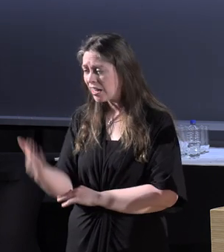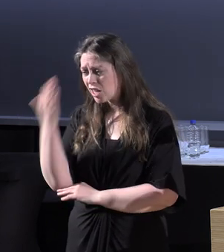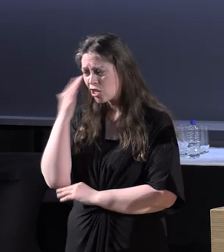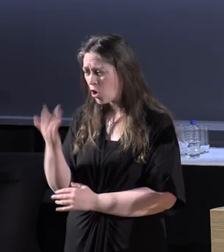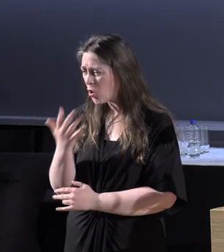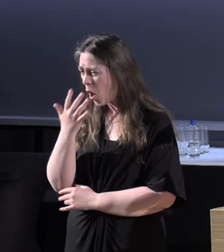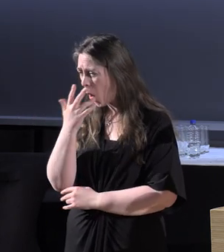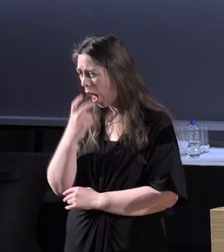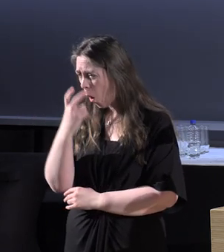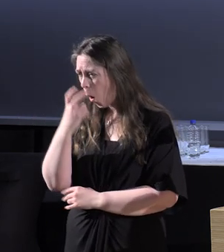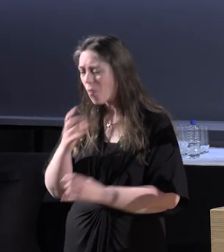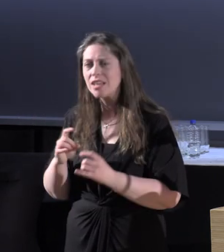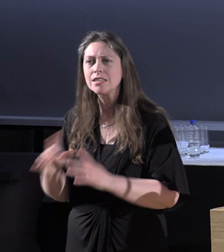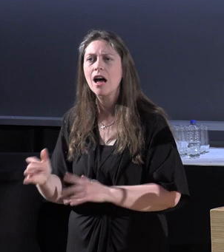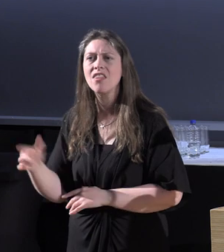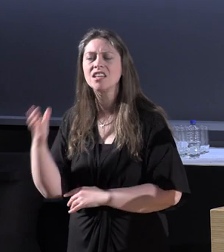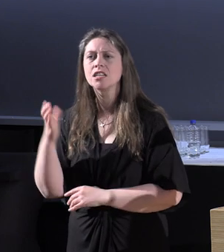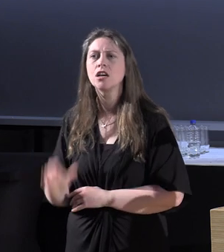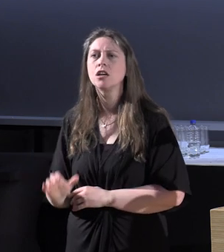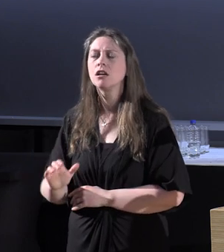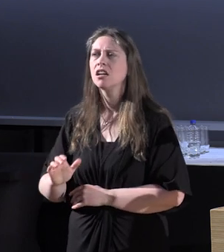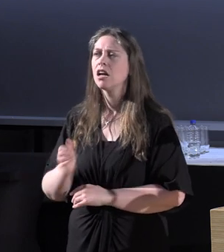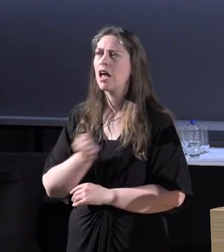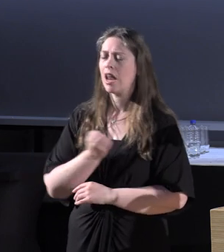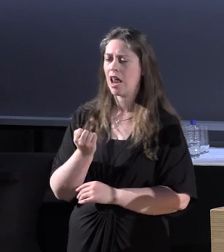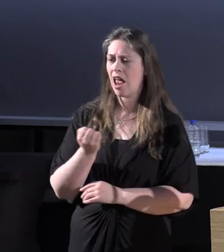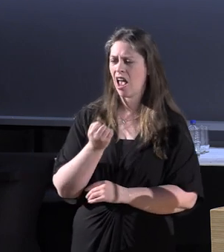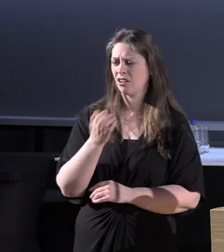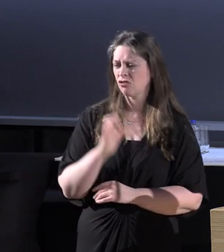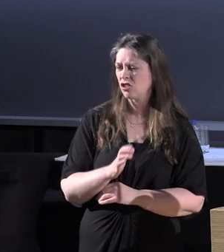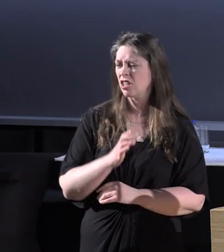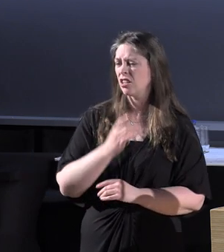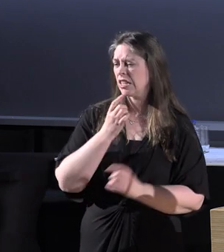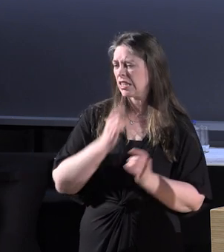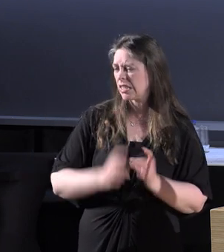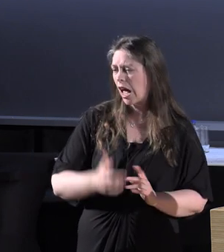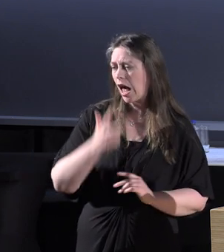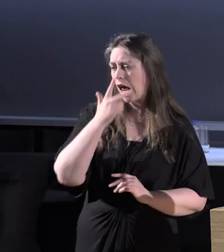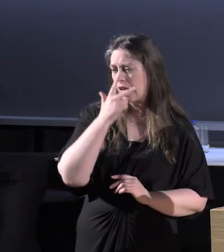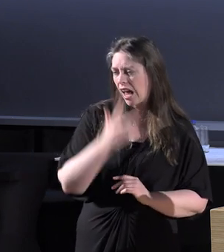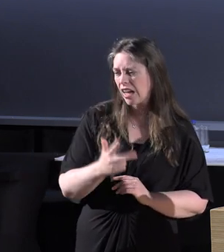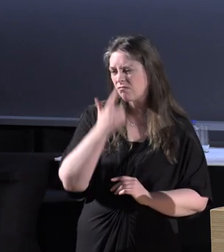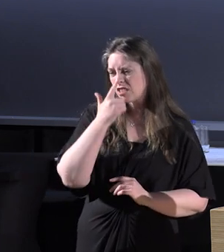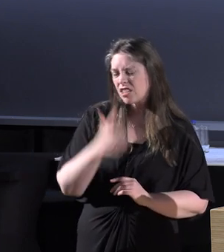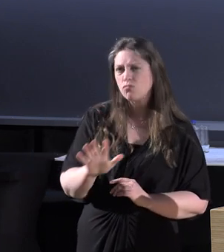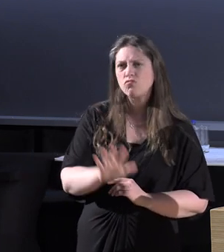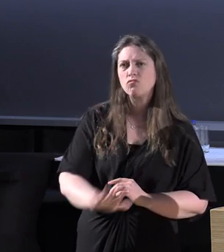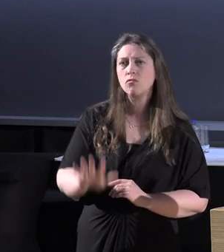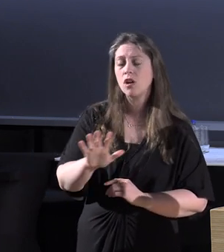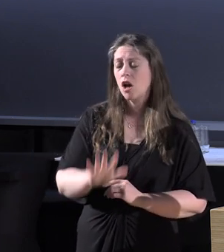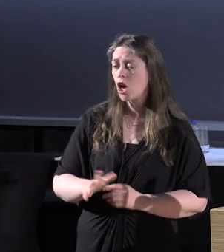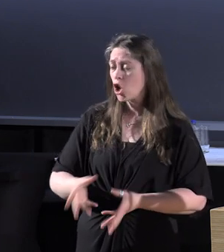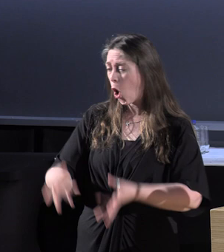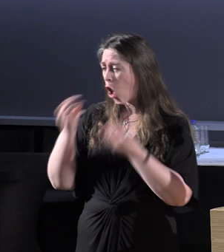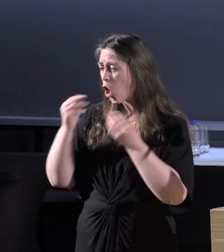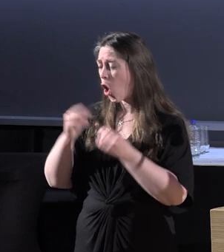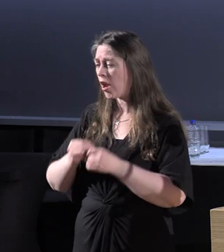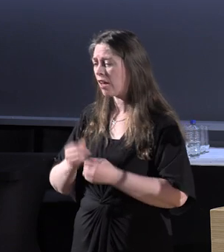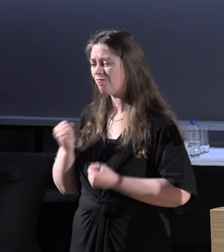what age they start in this country but they start age 7, 8 in Canada. At the long jump pit, you're learning how to long jump. There'll be some kids